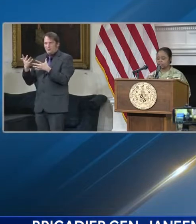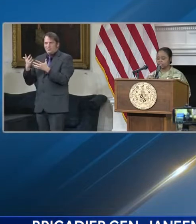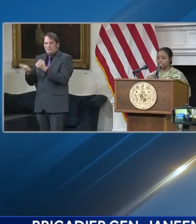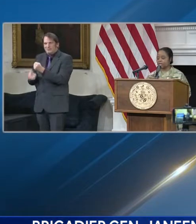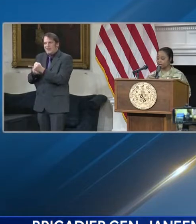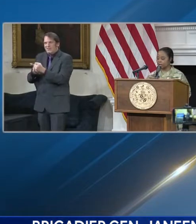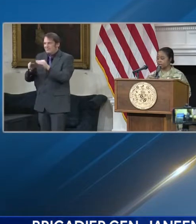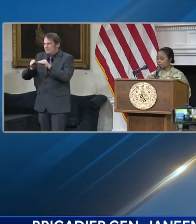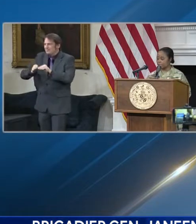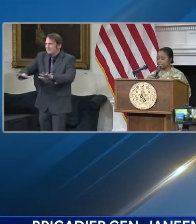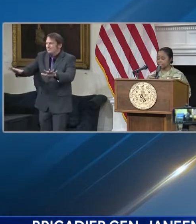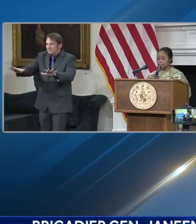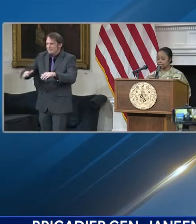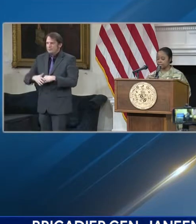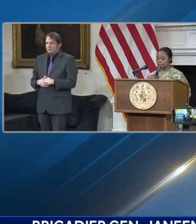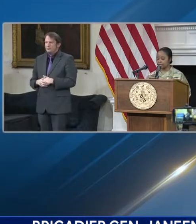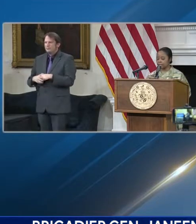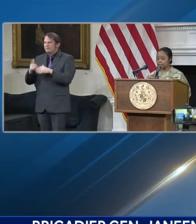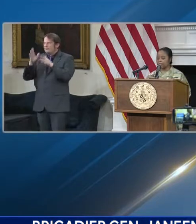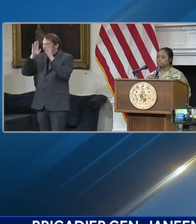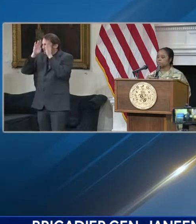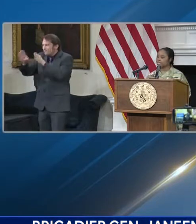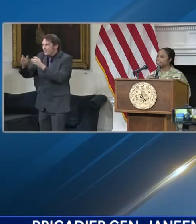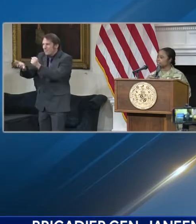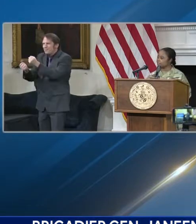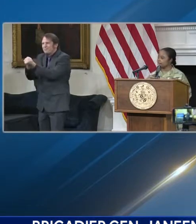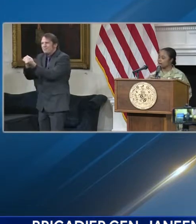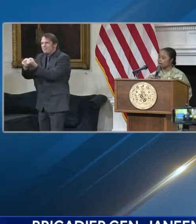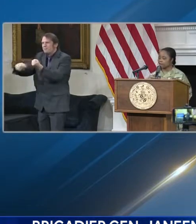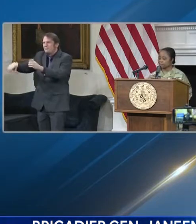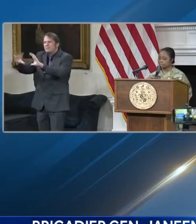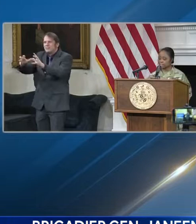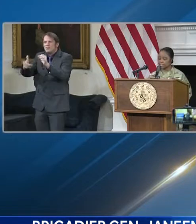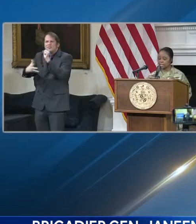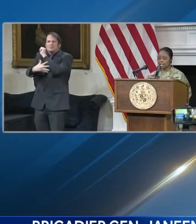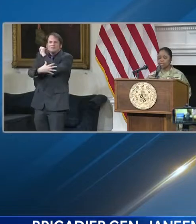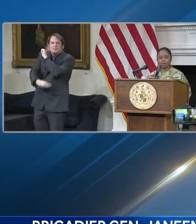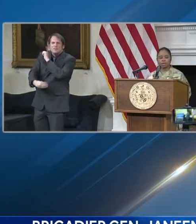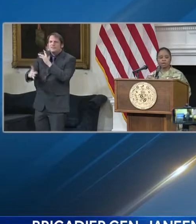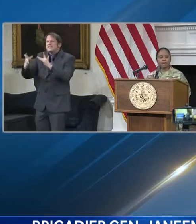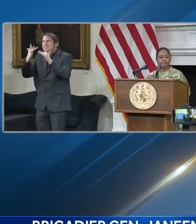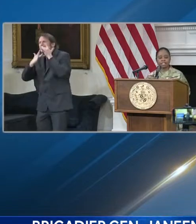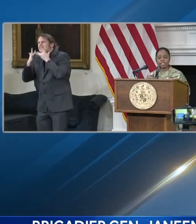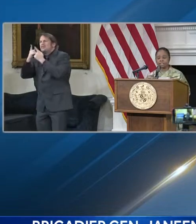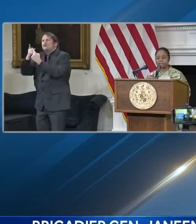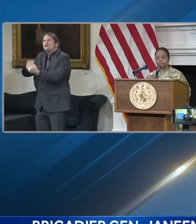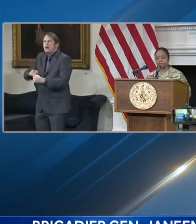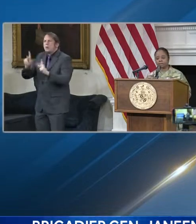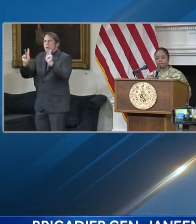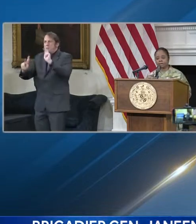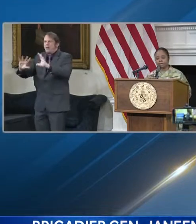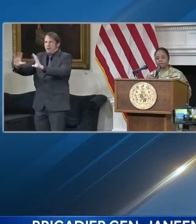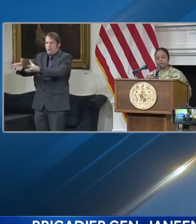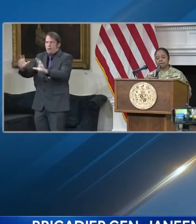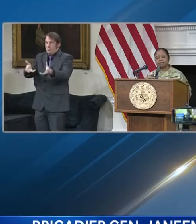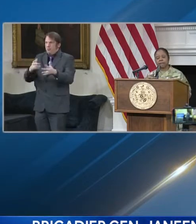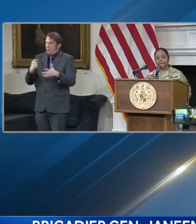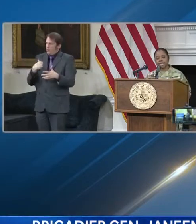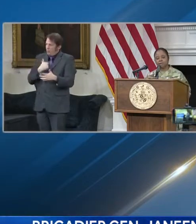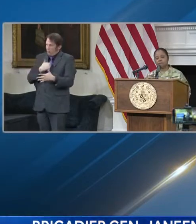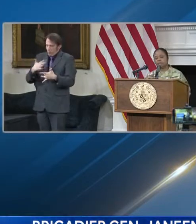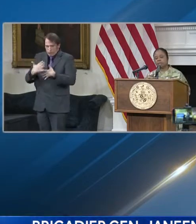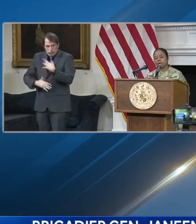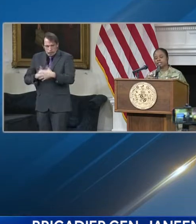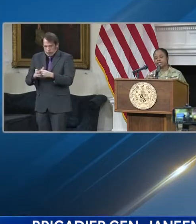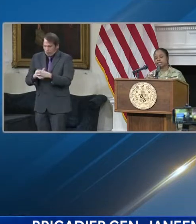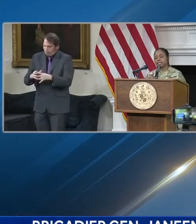underserved areas in Maryland. This will accelerate our efforts and grow our initiatives. On